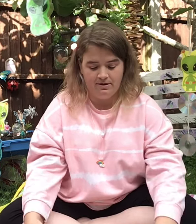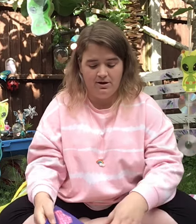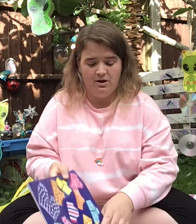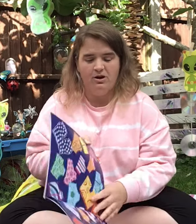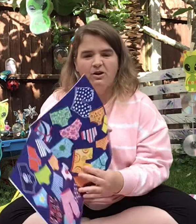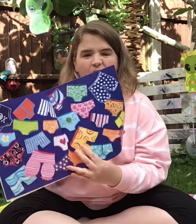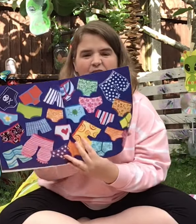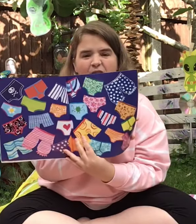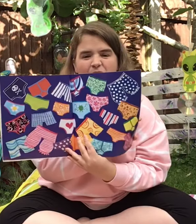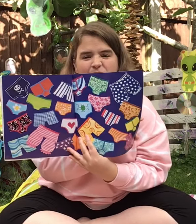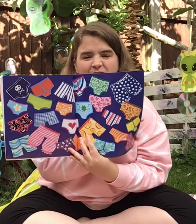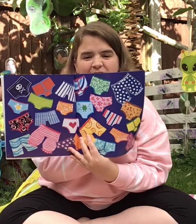Look at those.